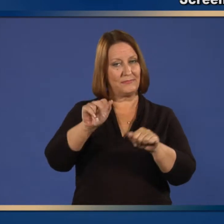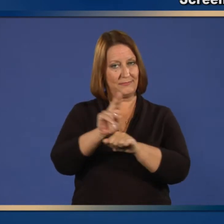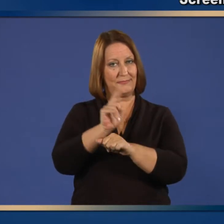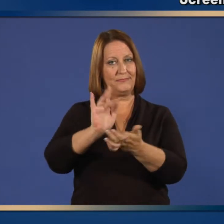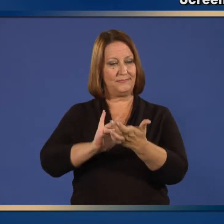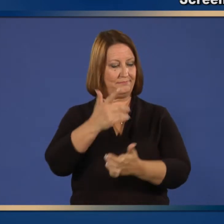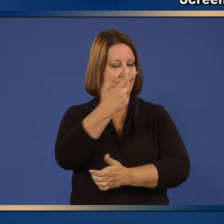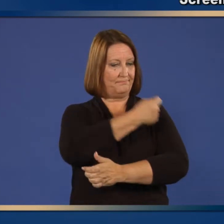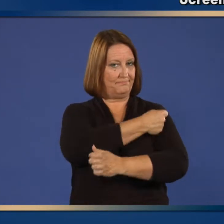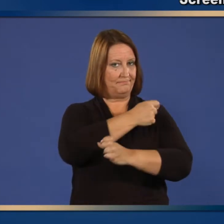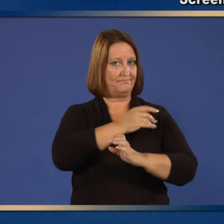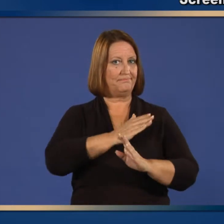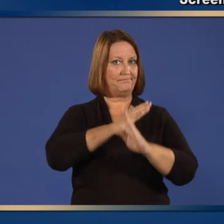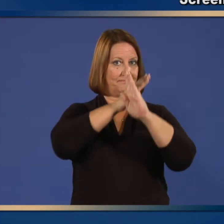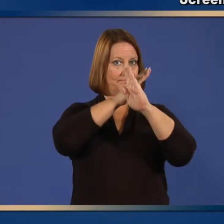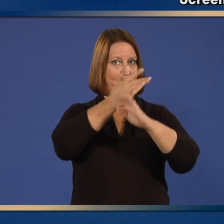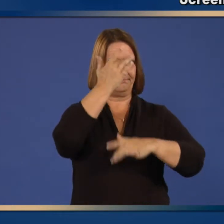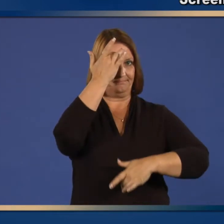vaccine.